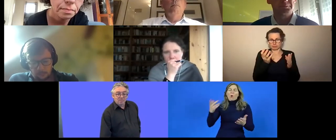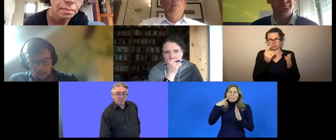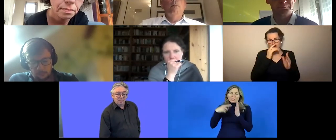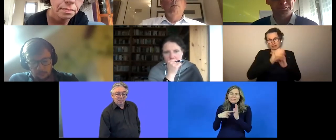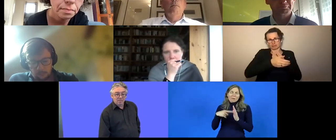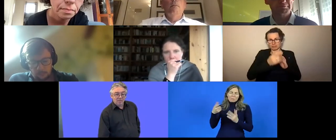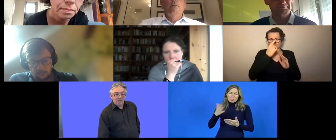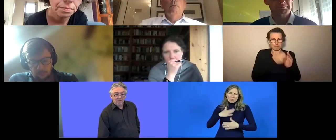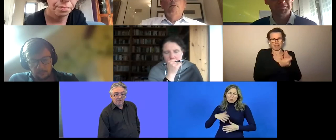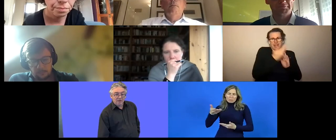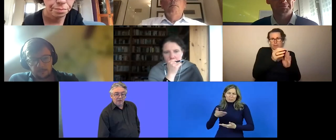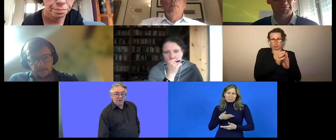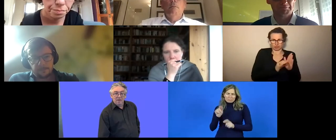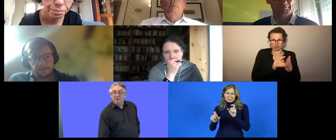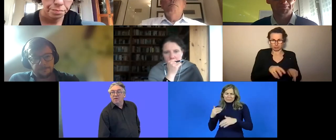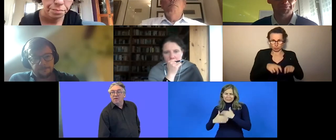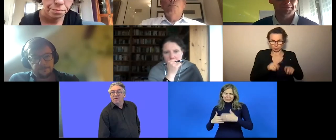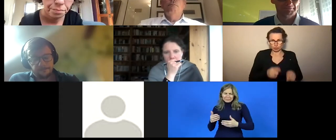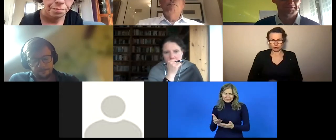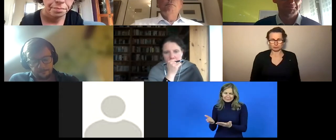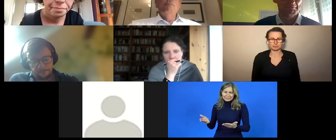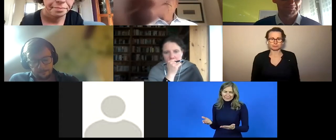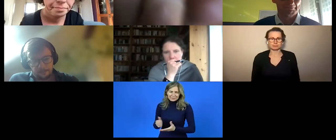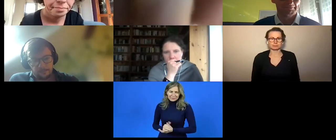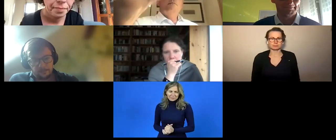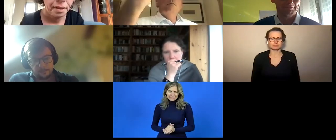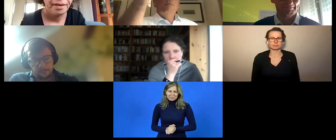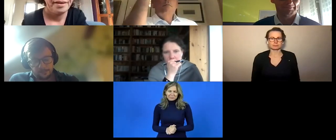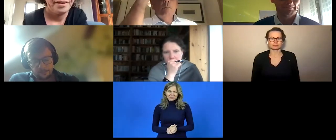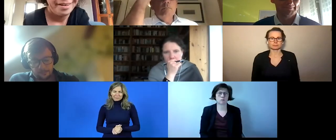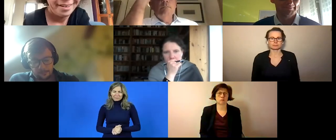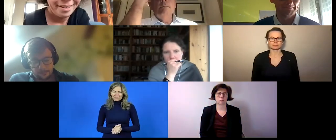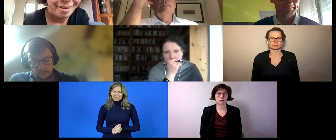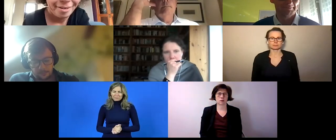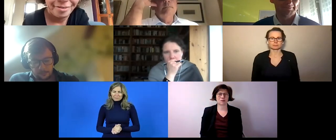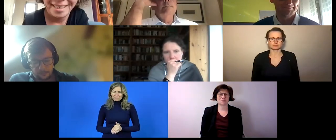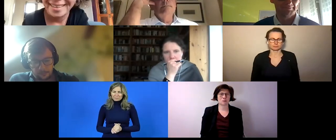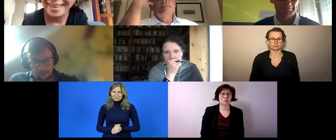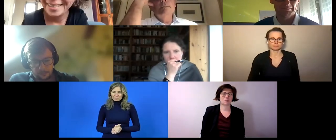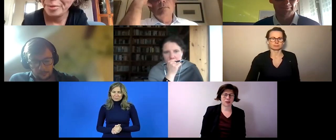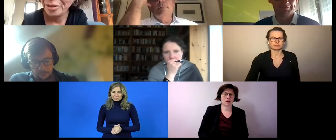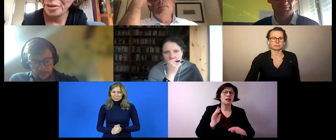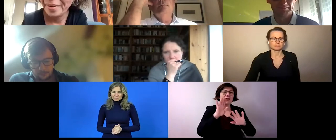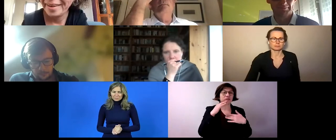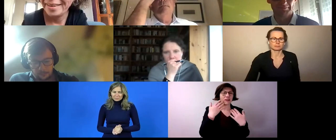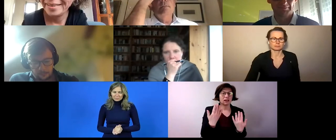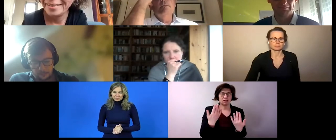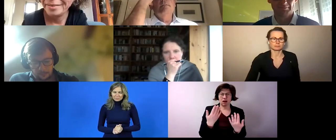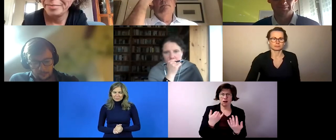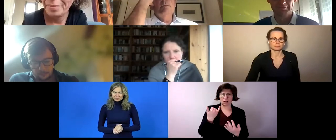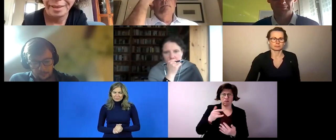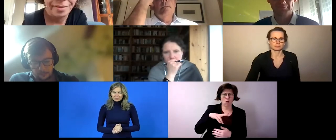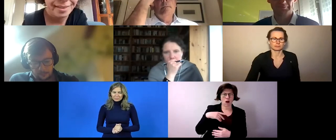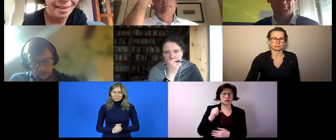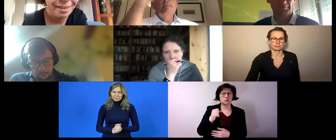thank you very